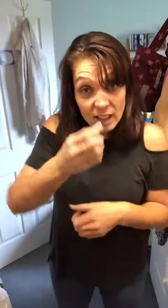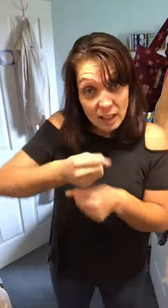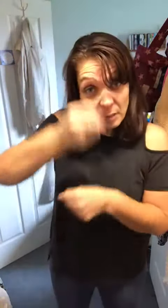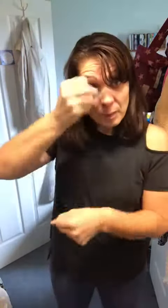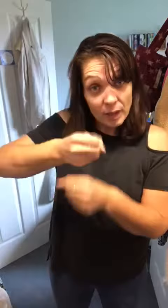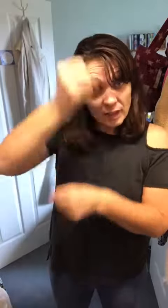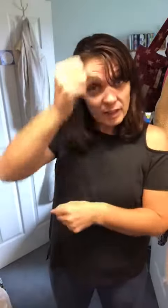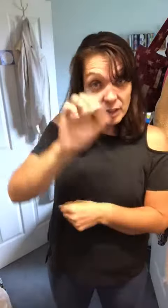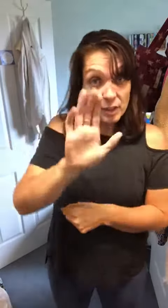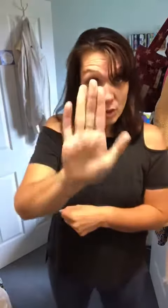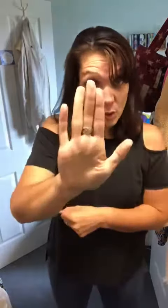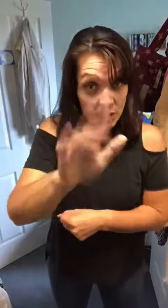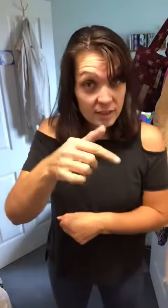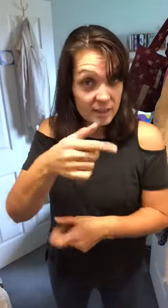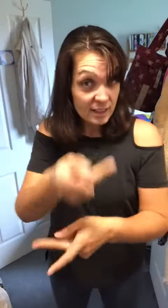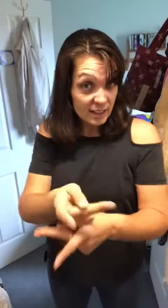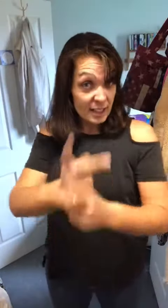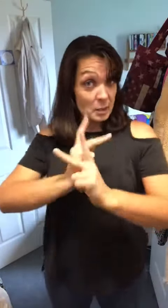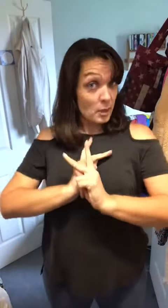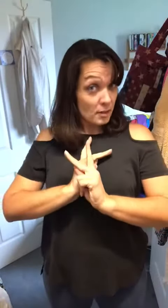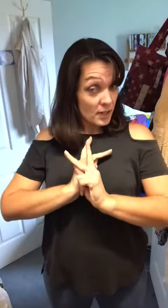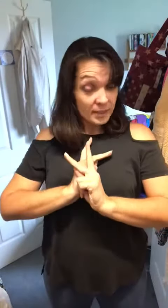Umbrella yours. Can I borrow it?